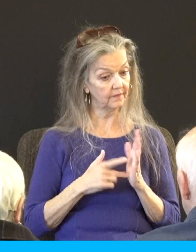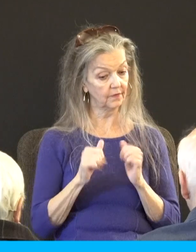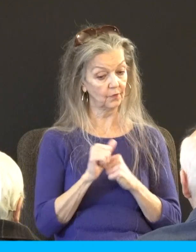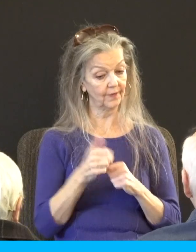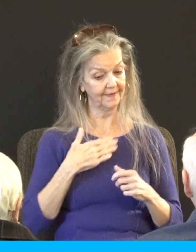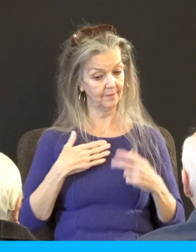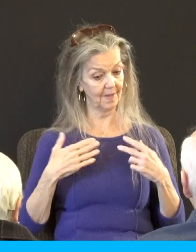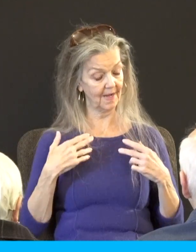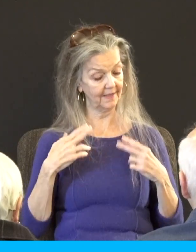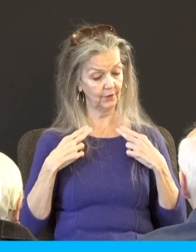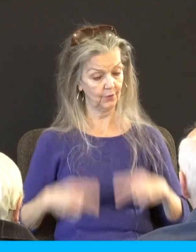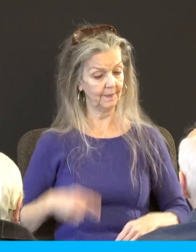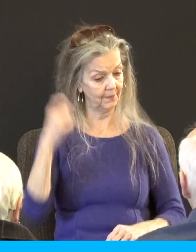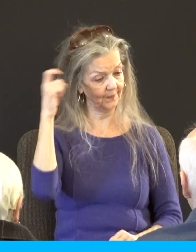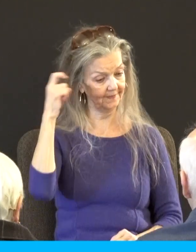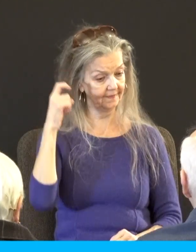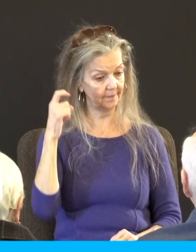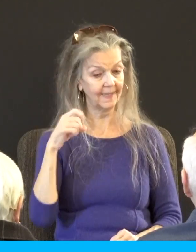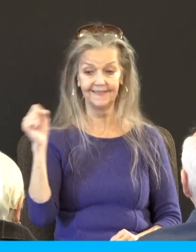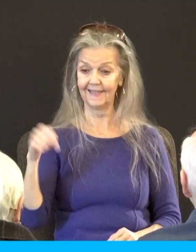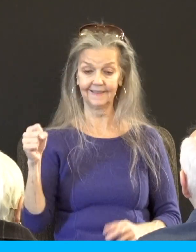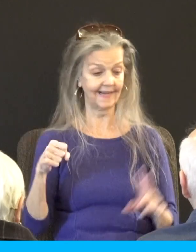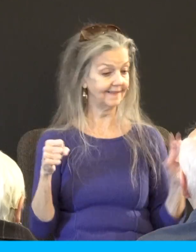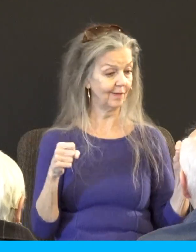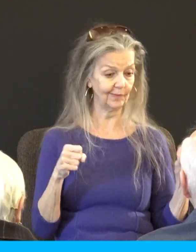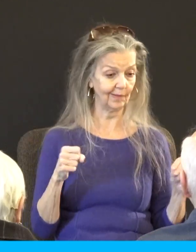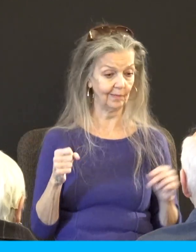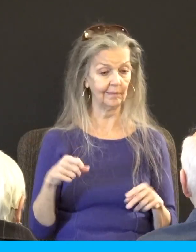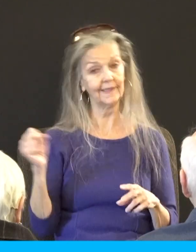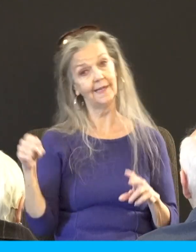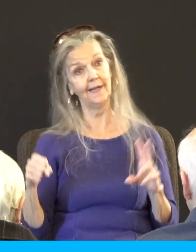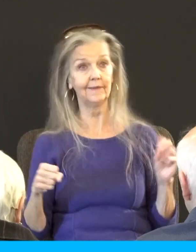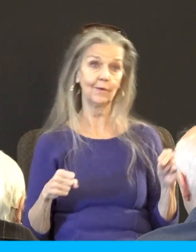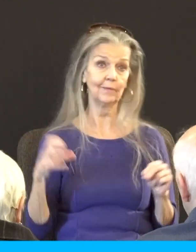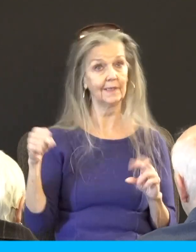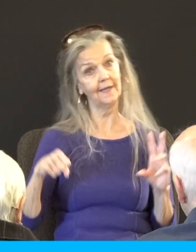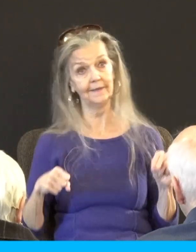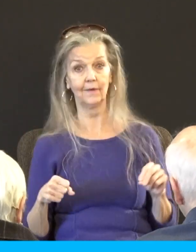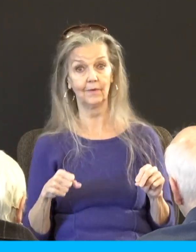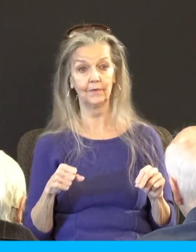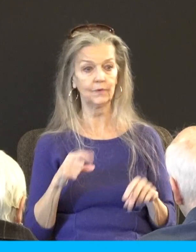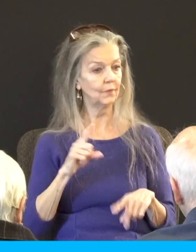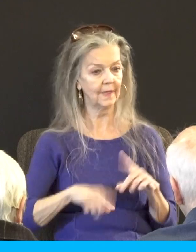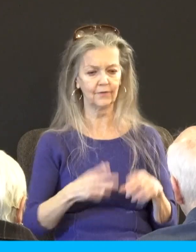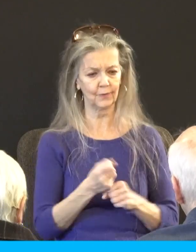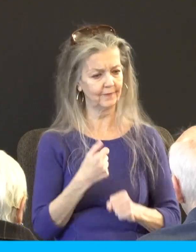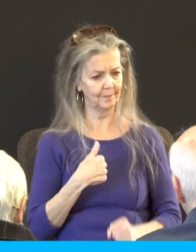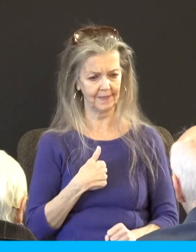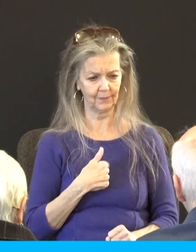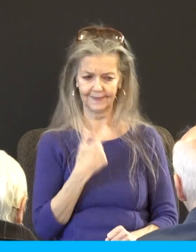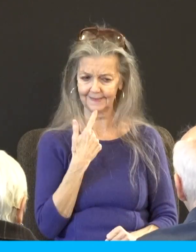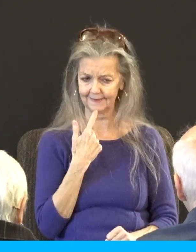That with me there should be yea, yea, and nay, nay. In other words, can you not trust what I say? Credibility issue.